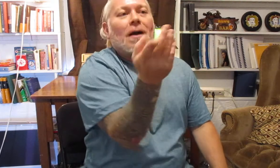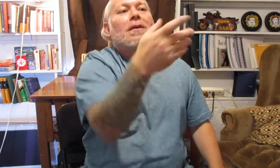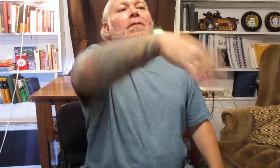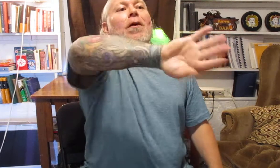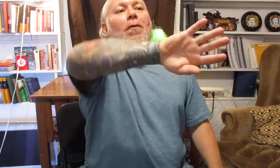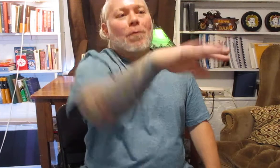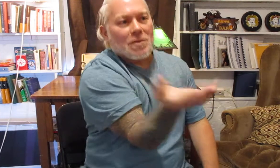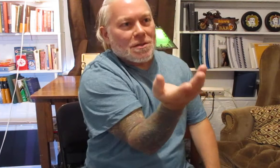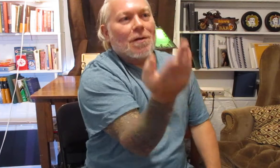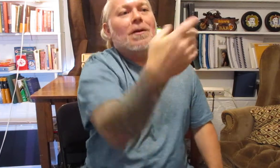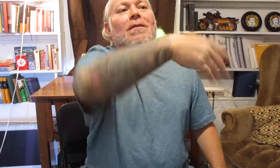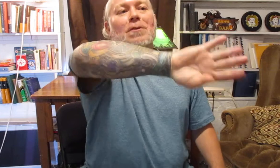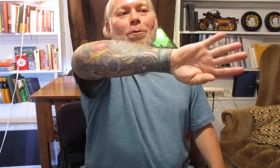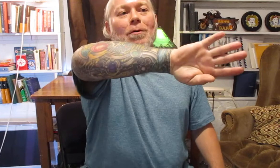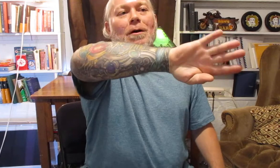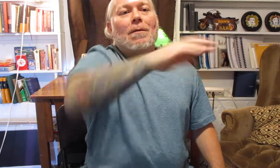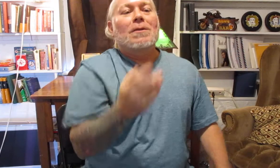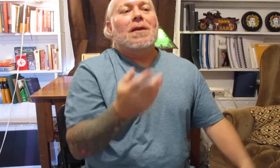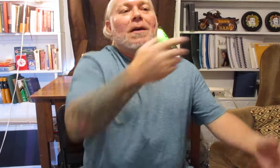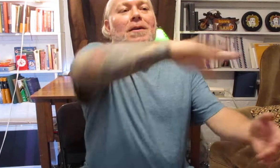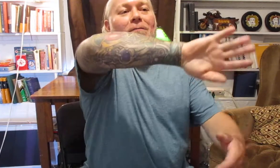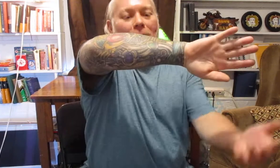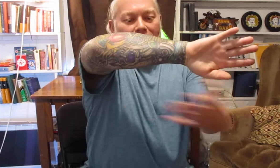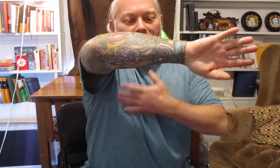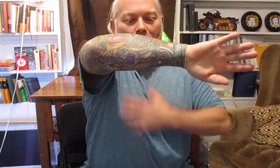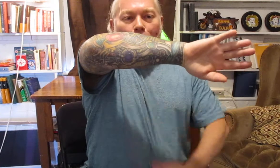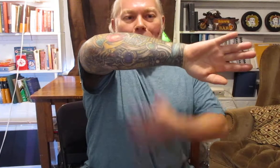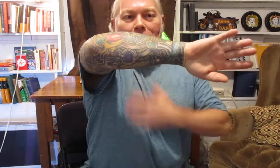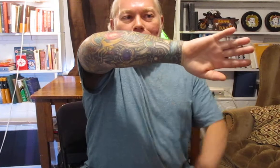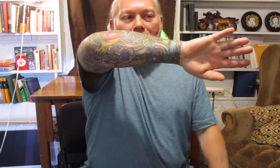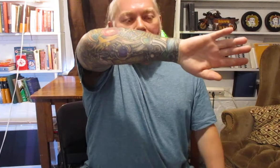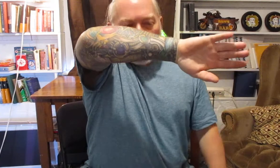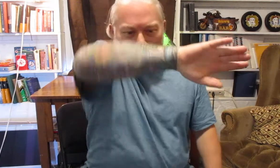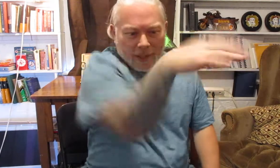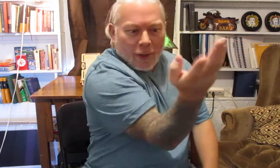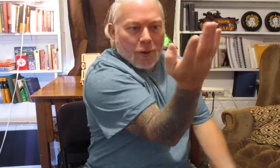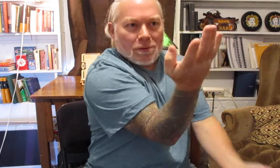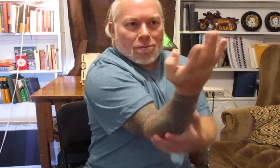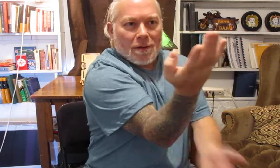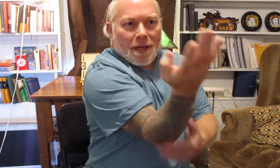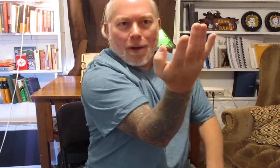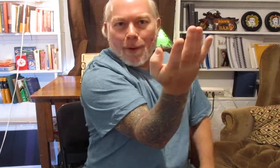idea of of we're just turning the tool but it's the idea of whatever's open then we close with the elbow